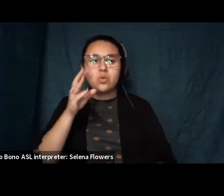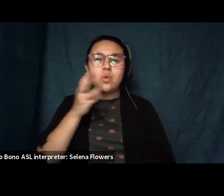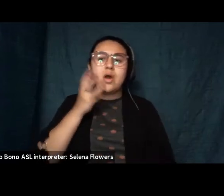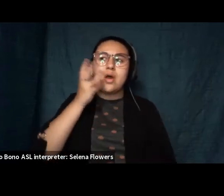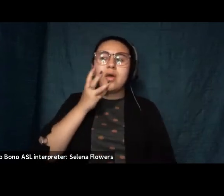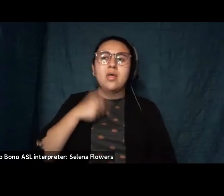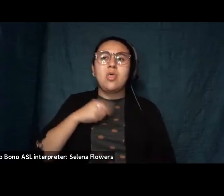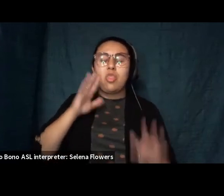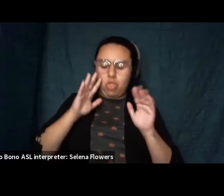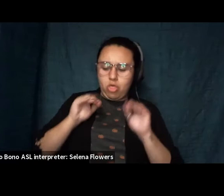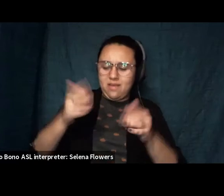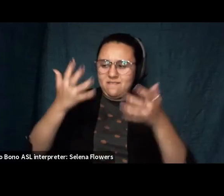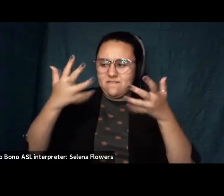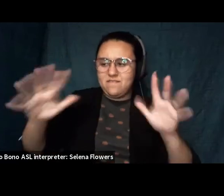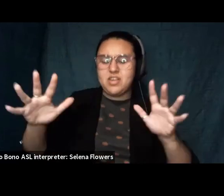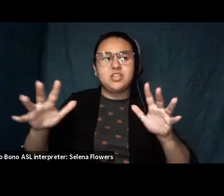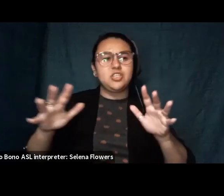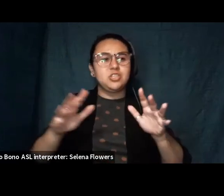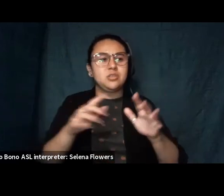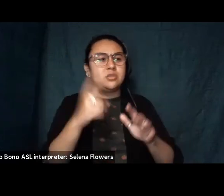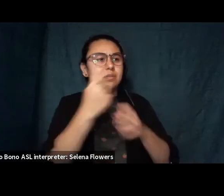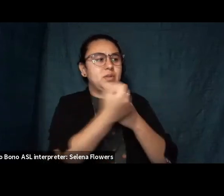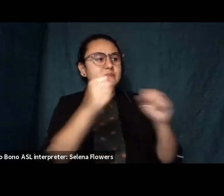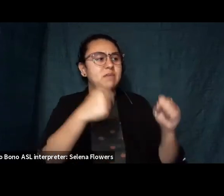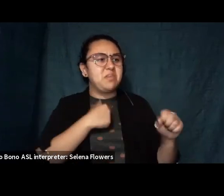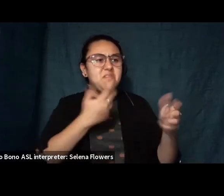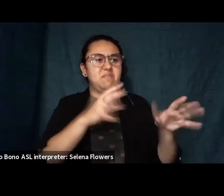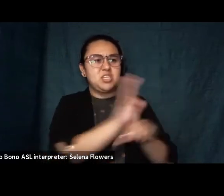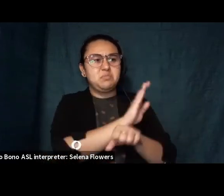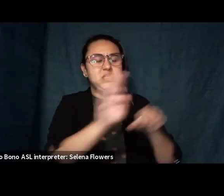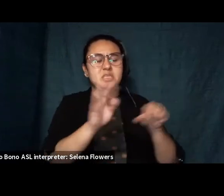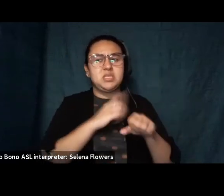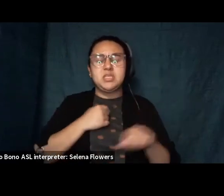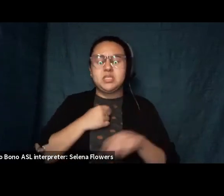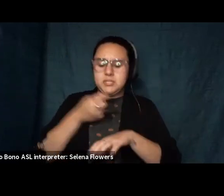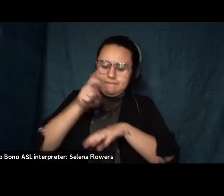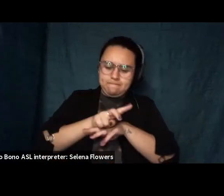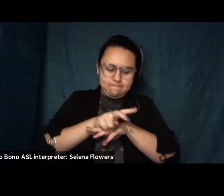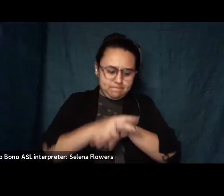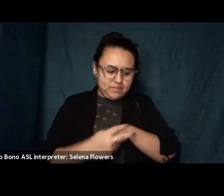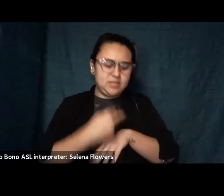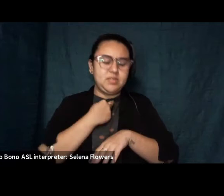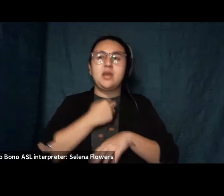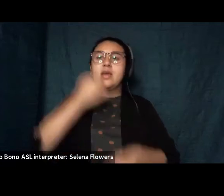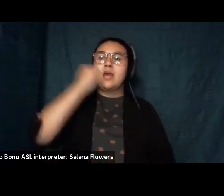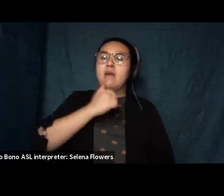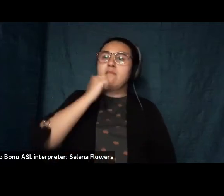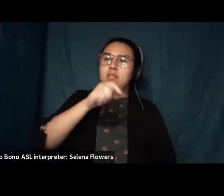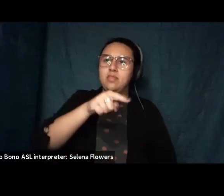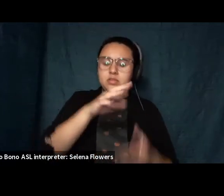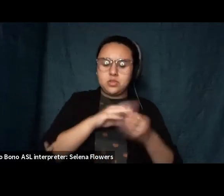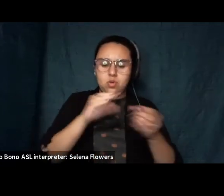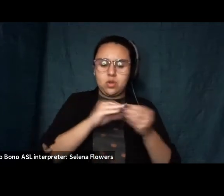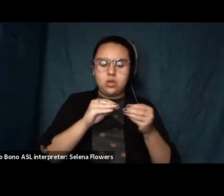here is the only place i wake every day in this story call in the children